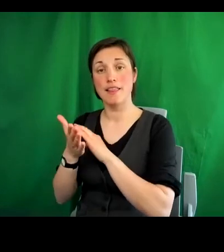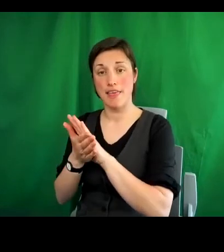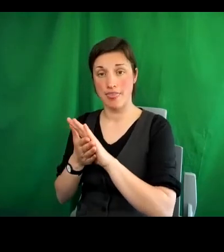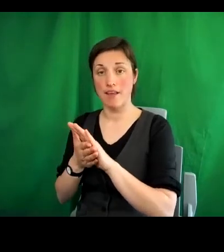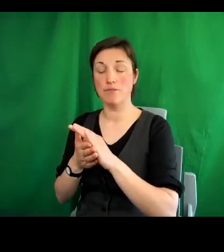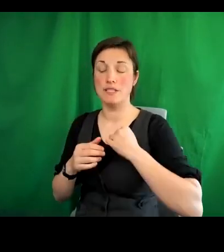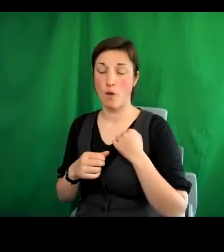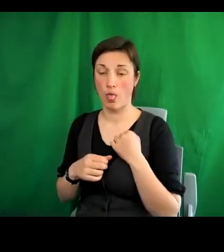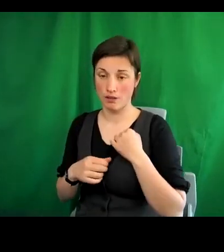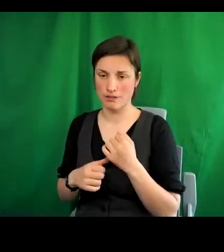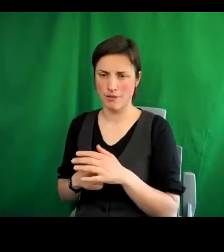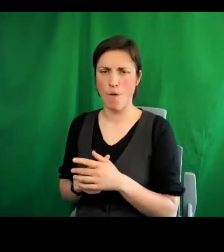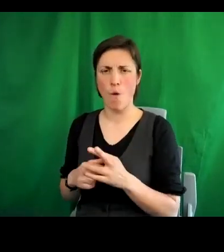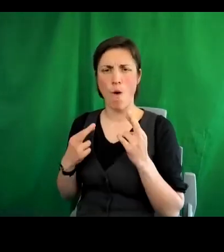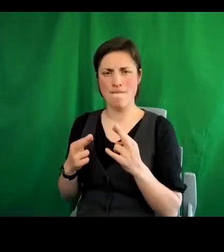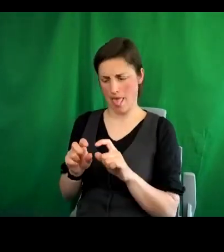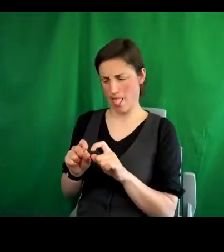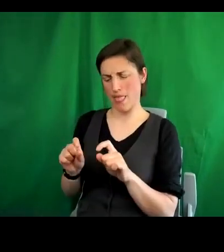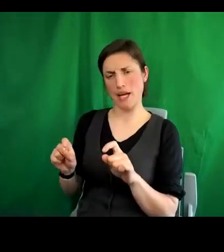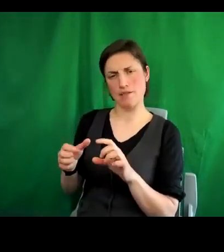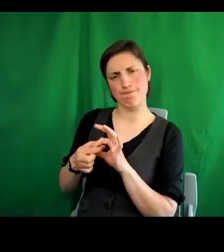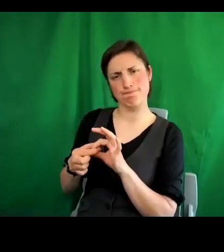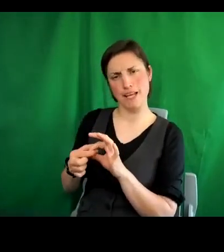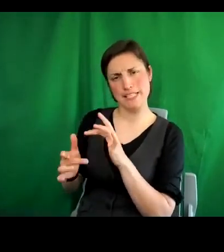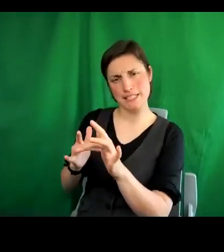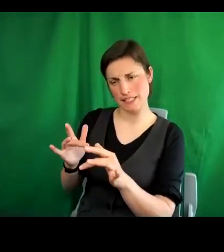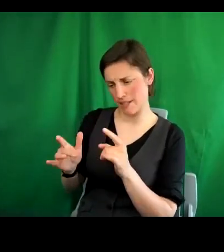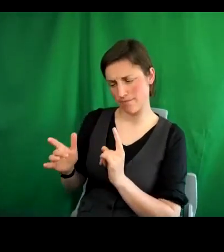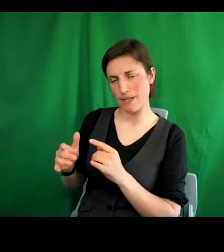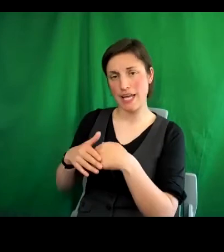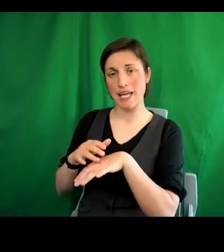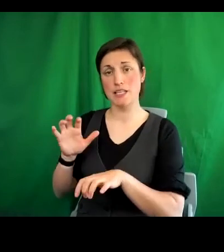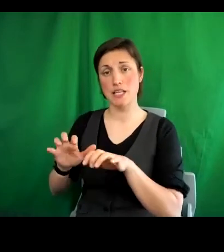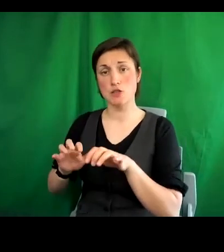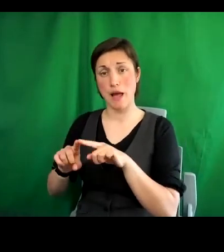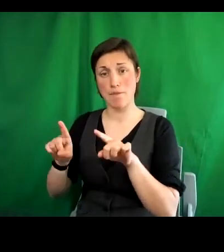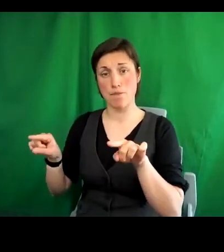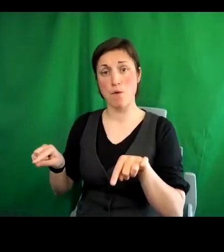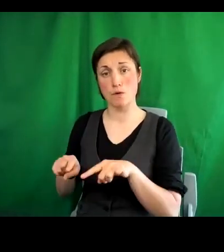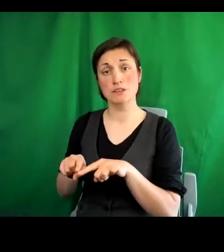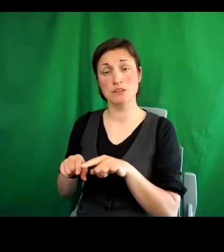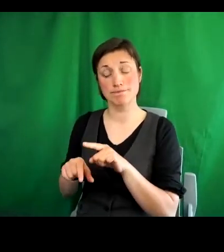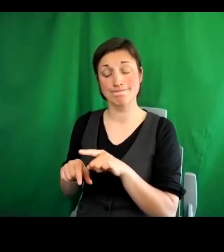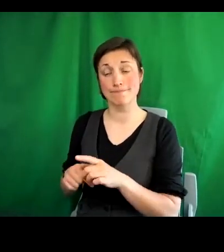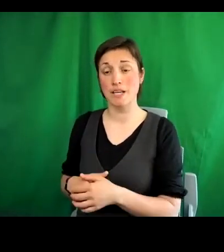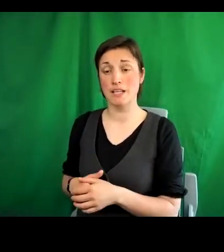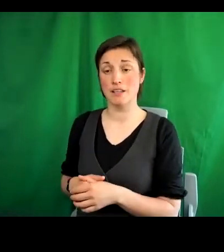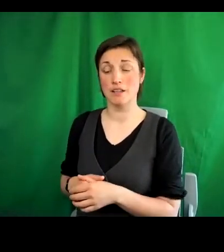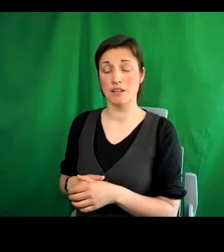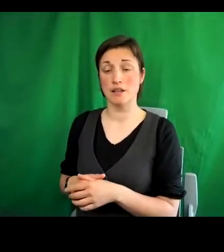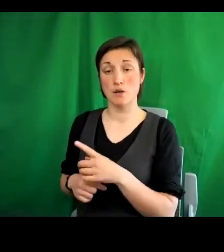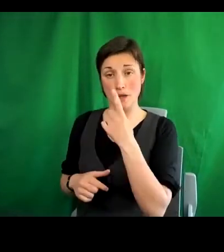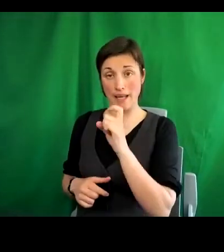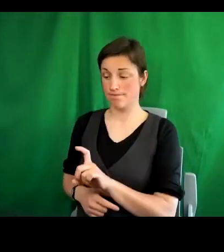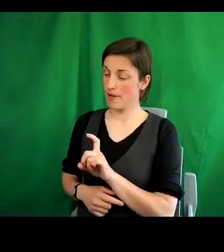chat box, which hopefully, you'll have some opportunity, you know, after this zoom event that you can